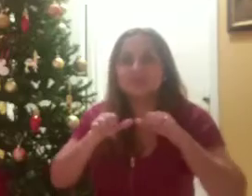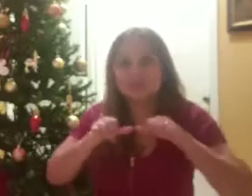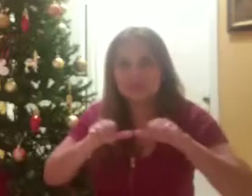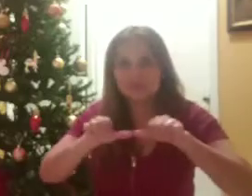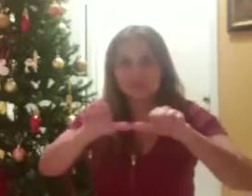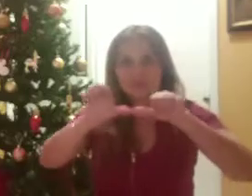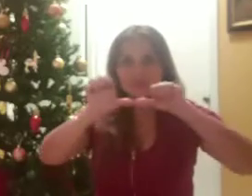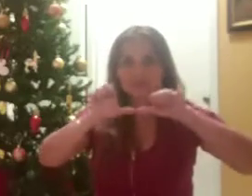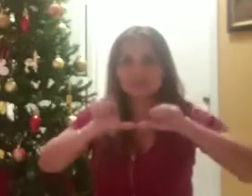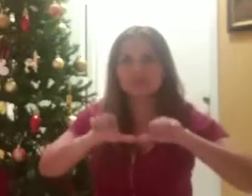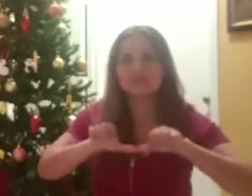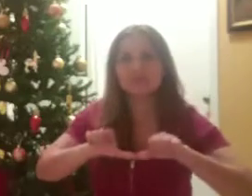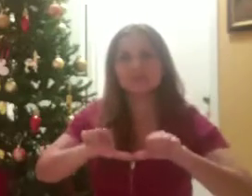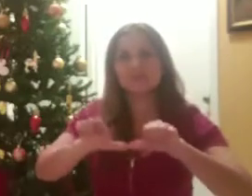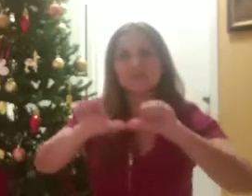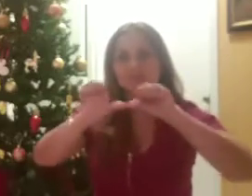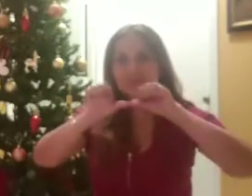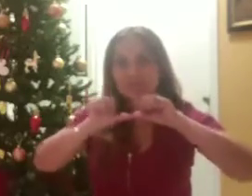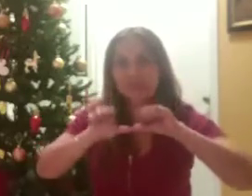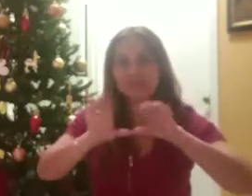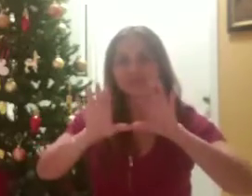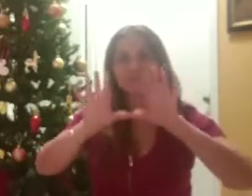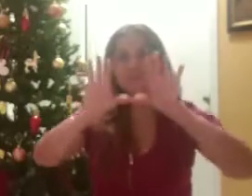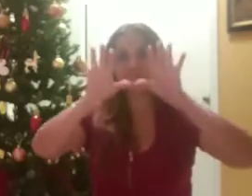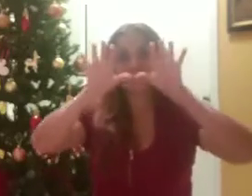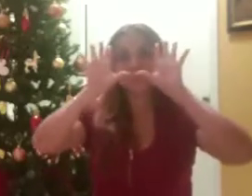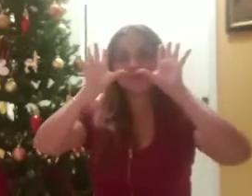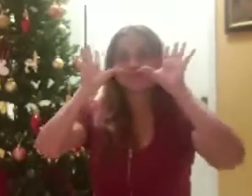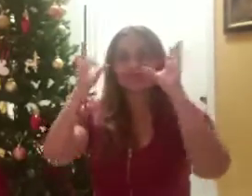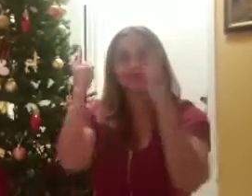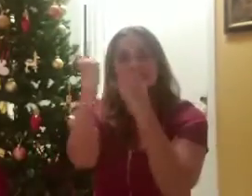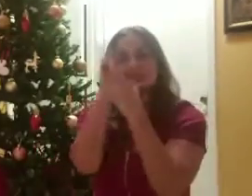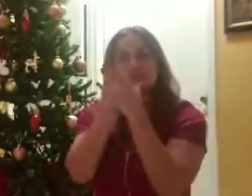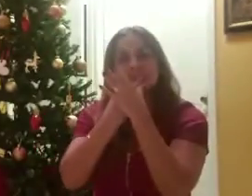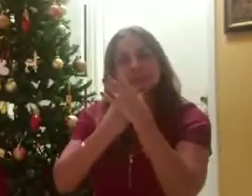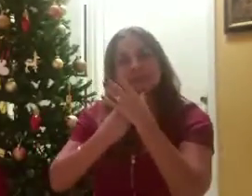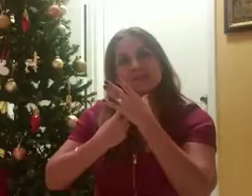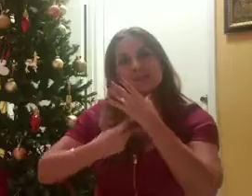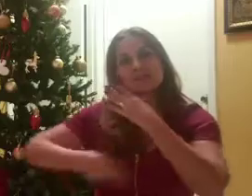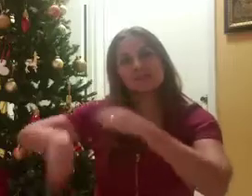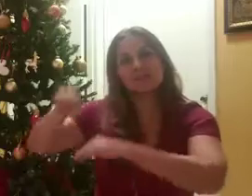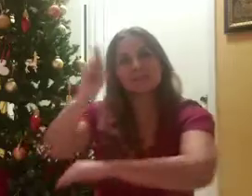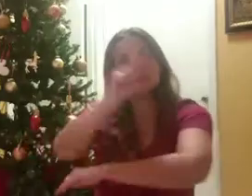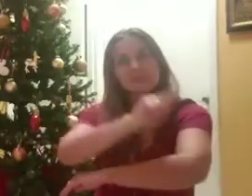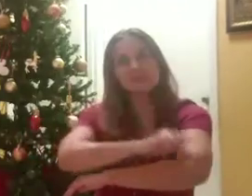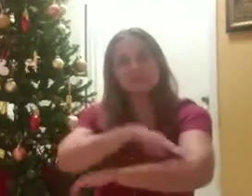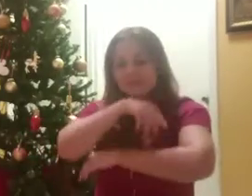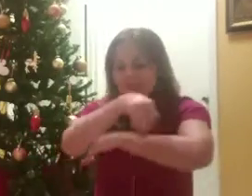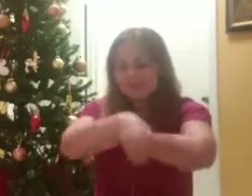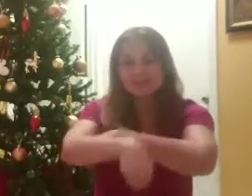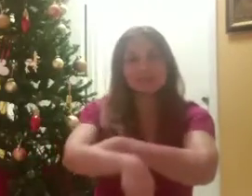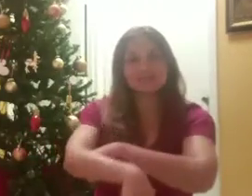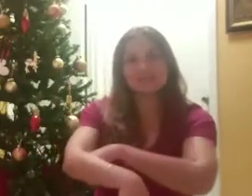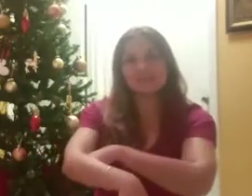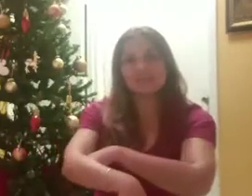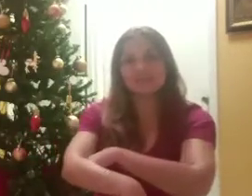it continued both day and night